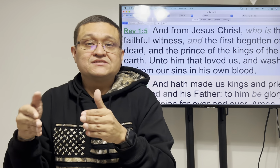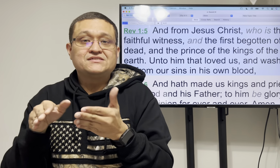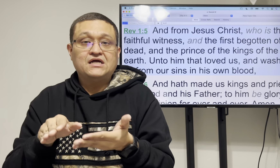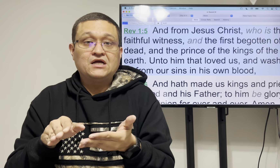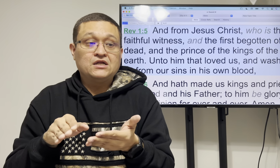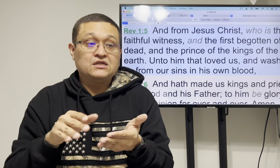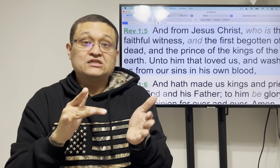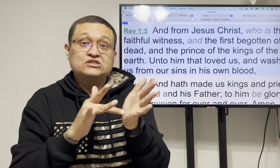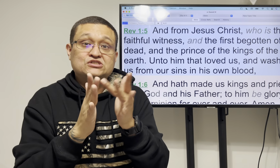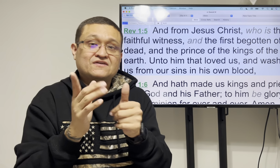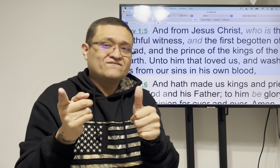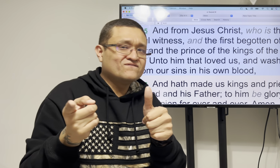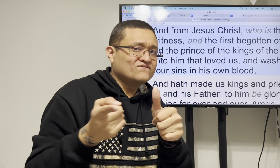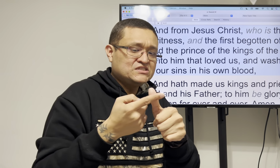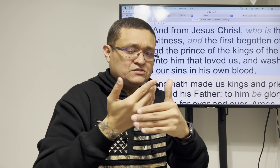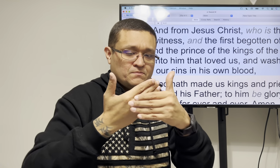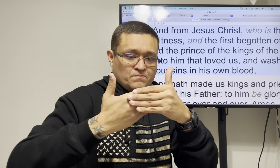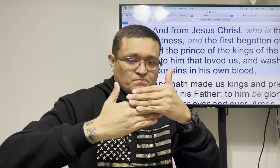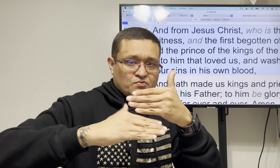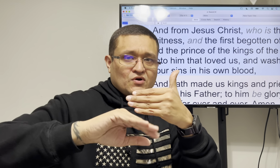of the dead and